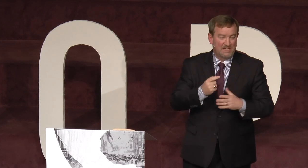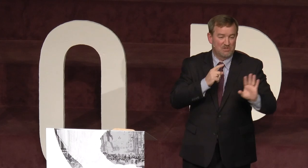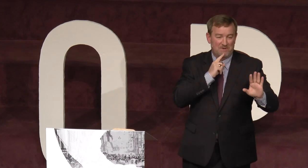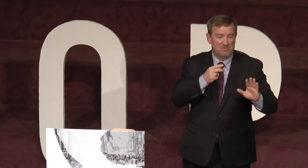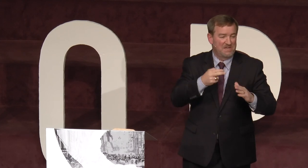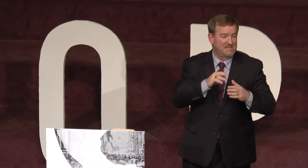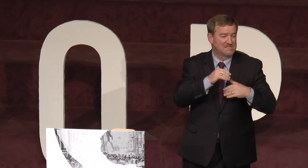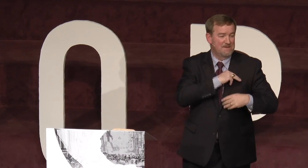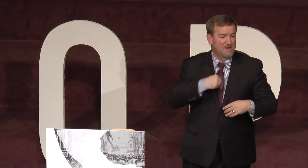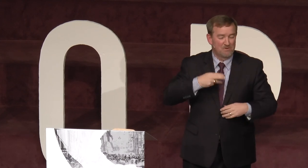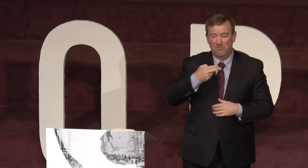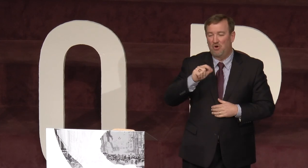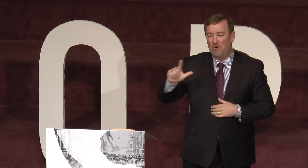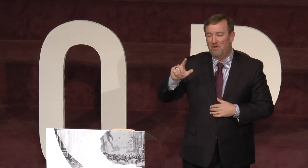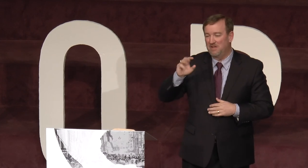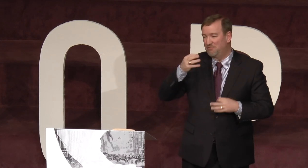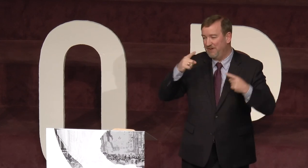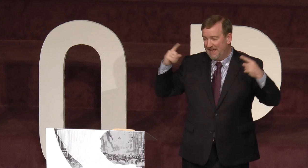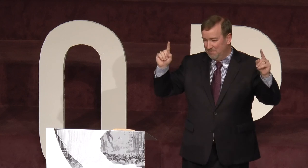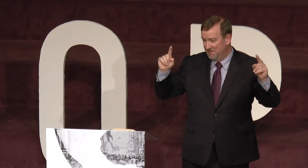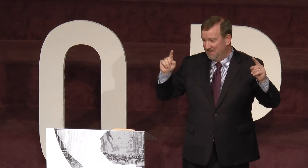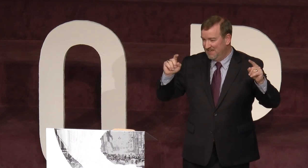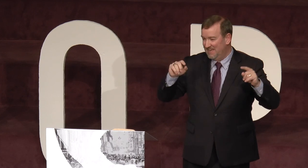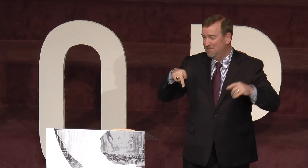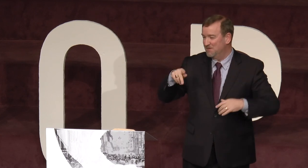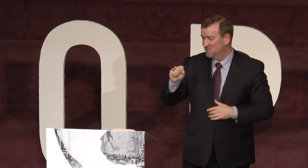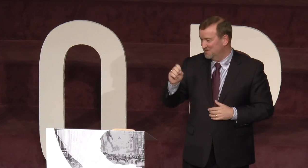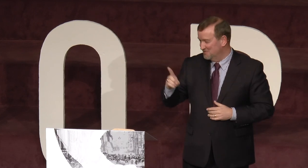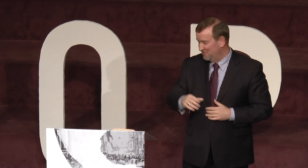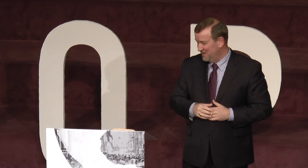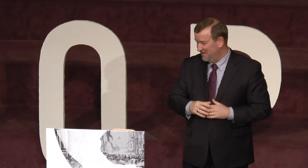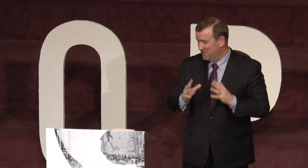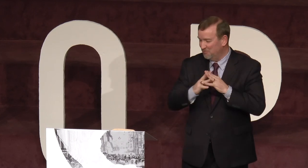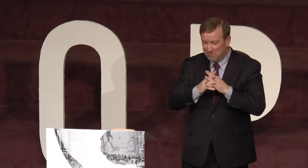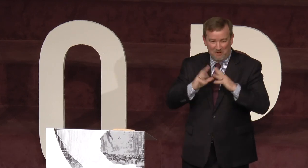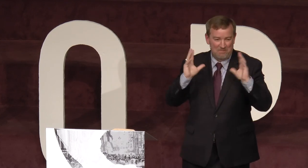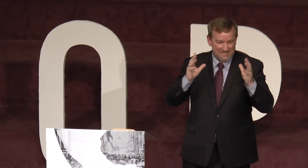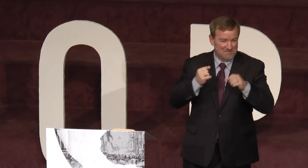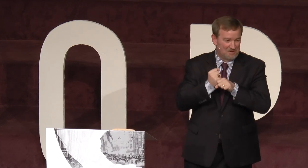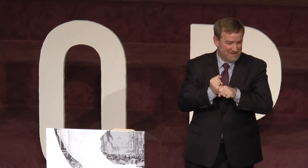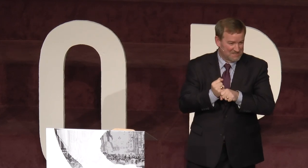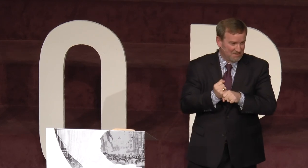graduated, by the way. He is a member of the Hall of Fame at Pennsylvania School for the Deaf, playing football, basketball, baseball.